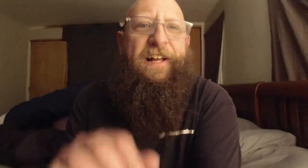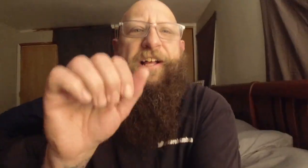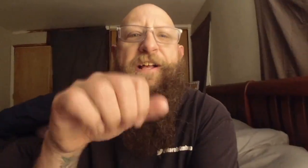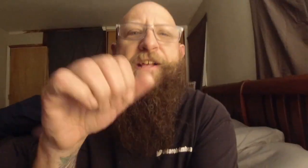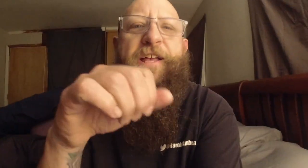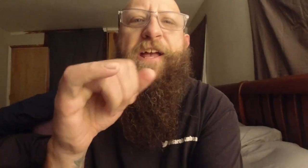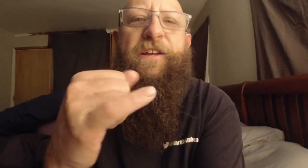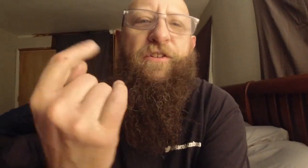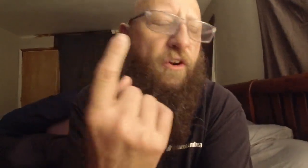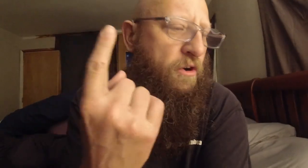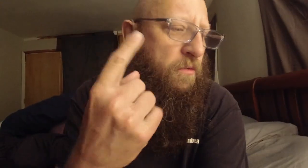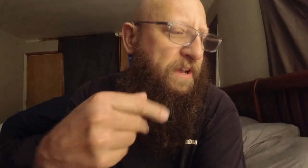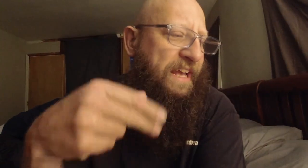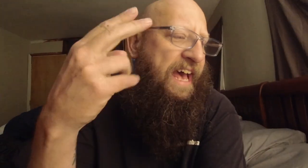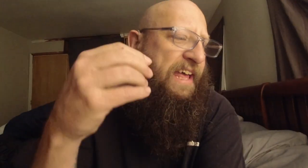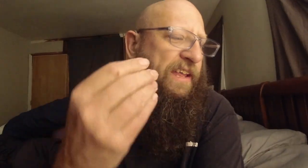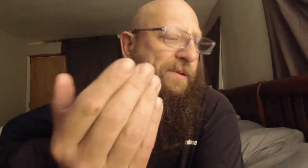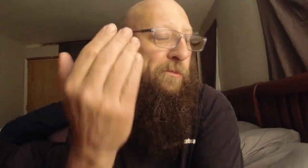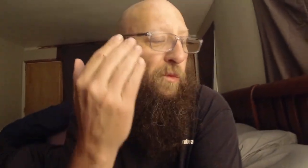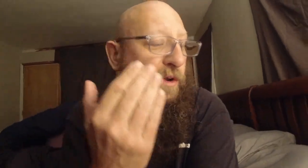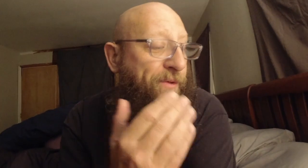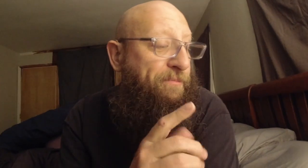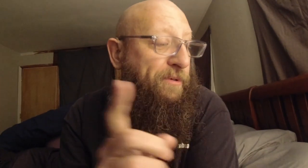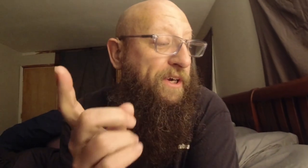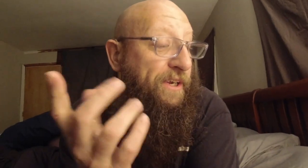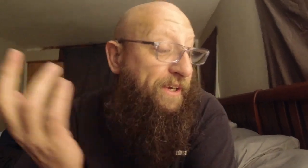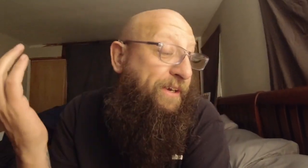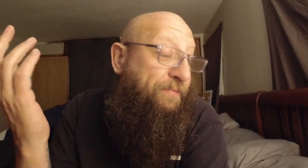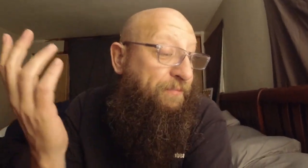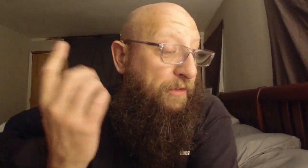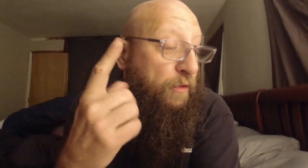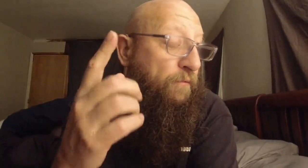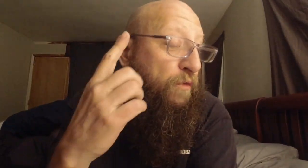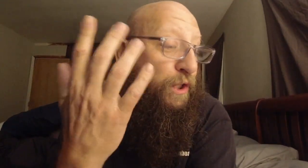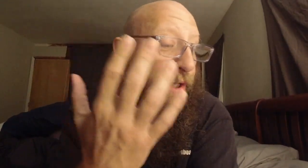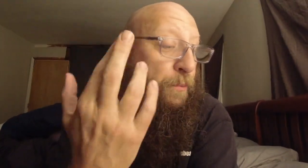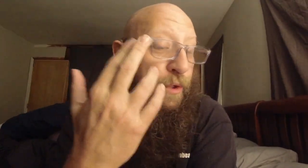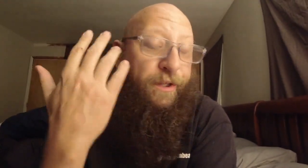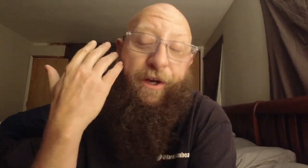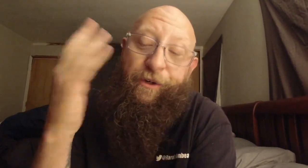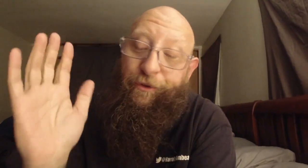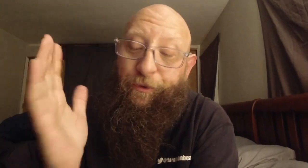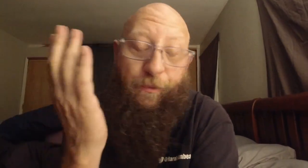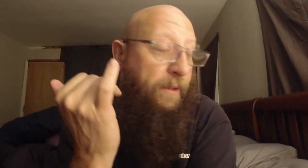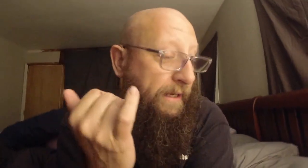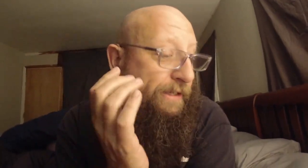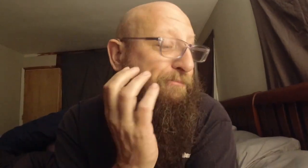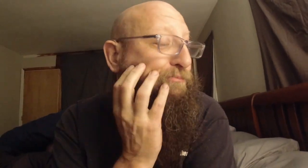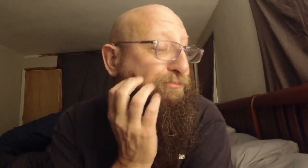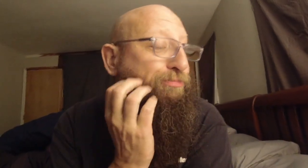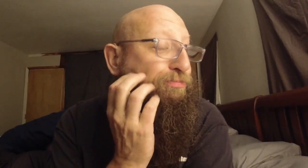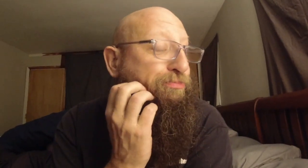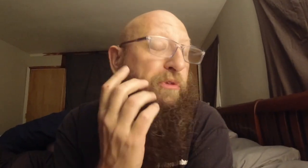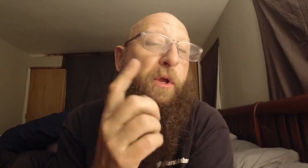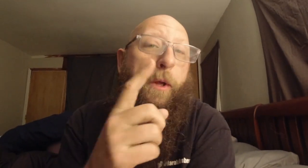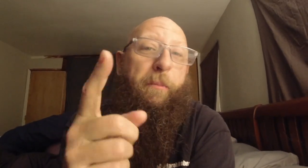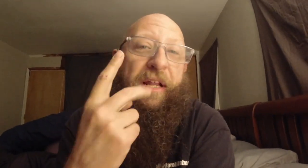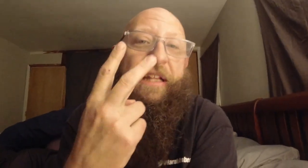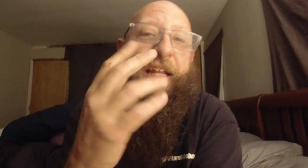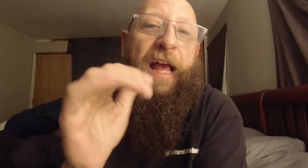yeah it's always hot in the morning but uh and for some reason i don't know why but let's see